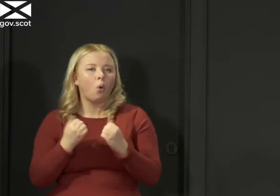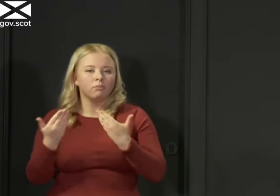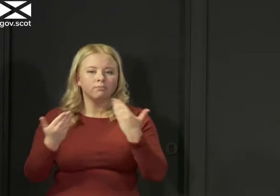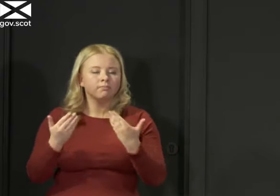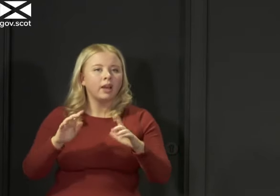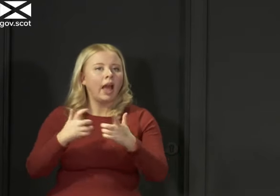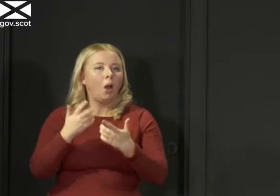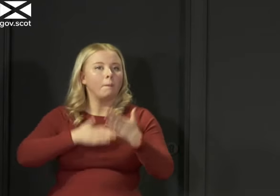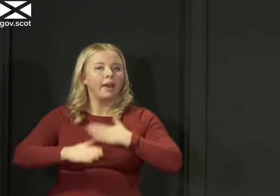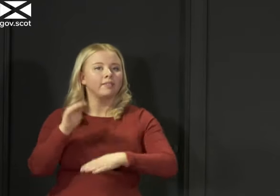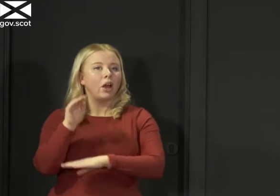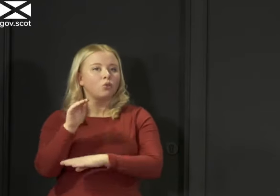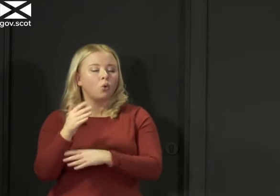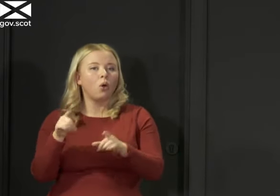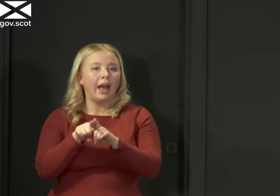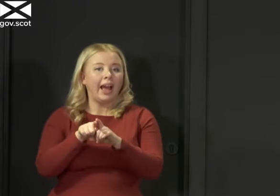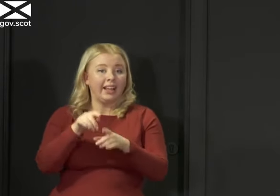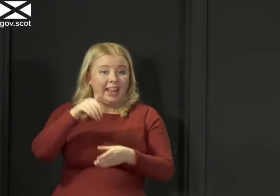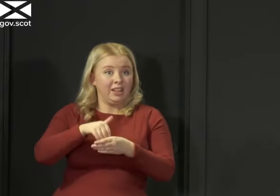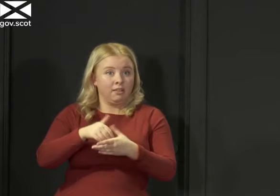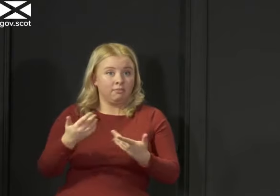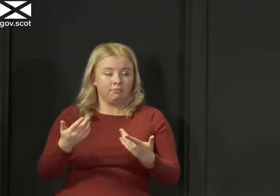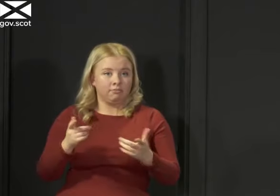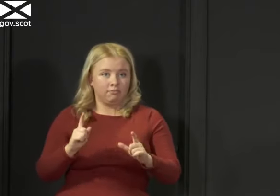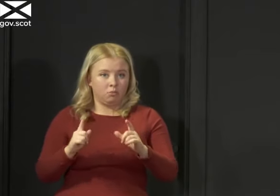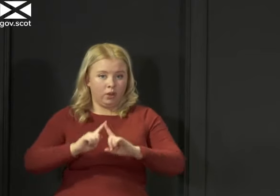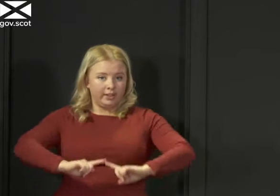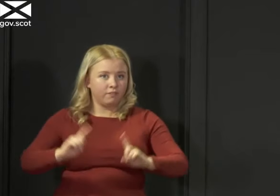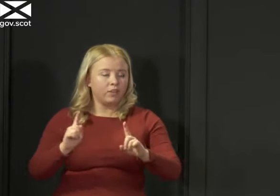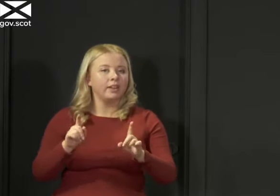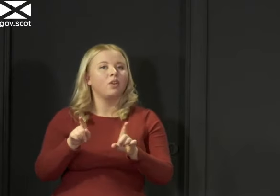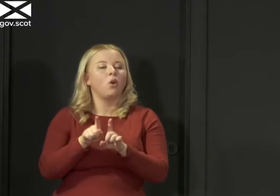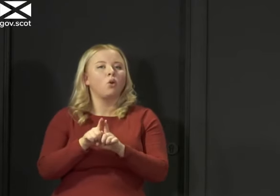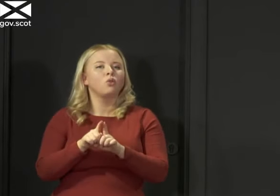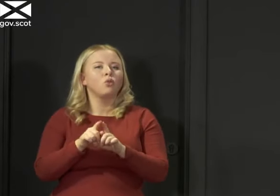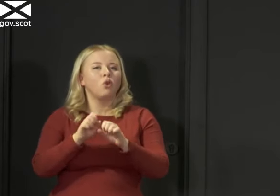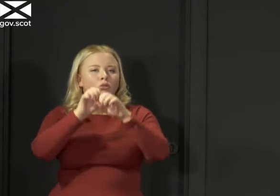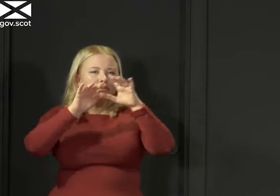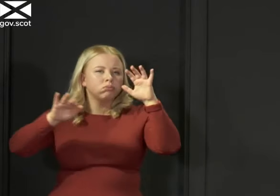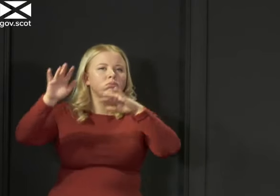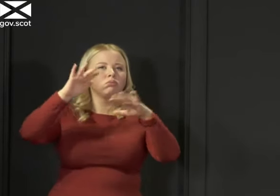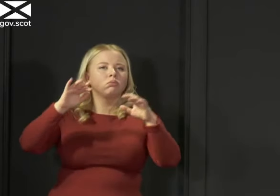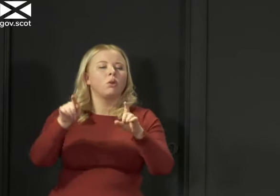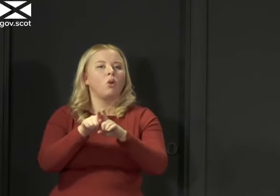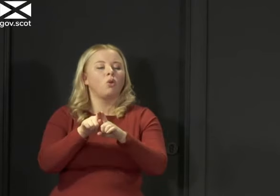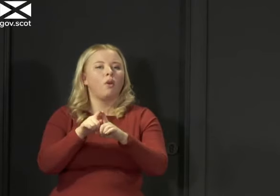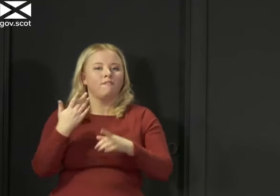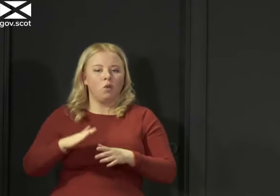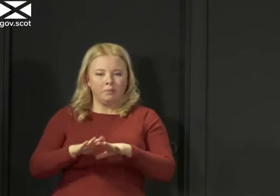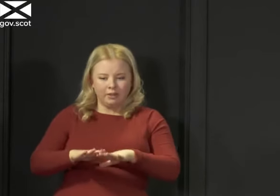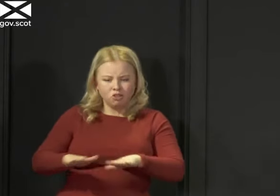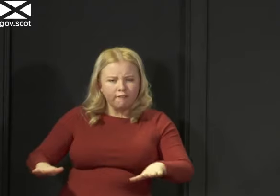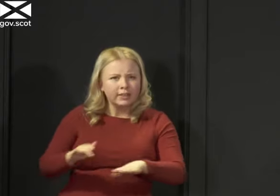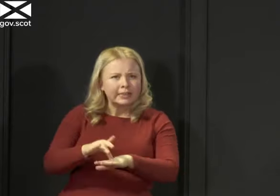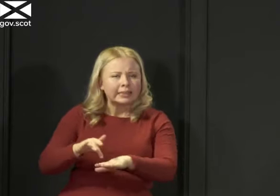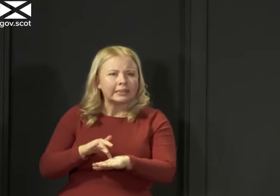behaves outdoors as opposed to indoors and the aerosol transmission versus transmission from surfaces. So,